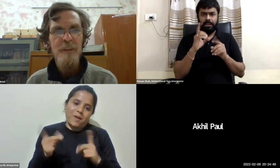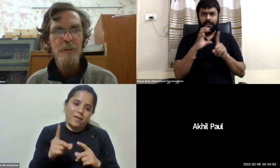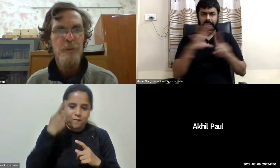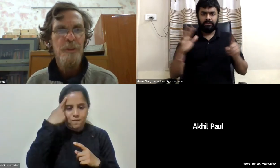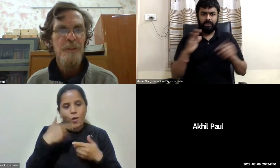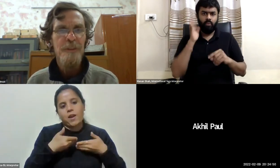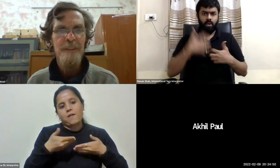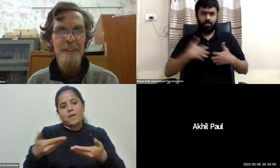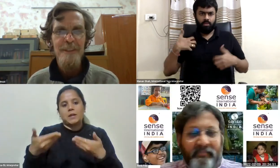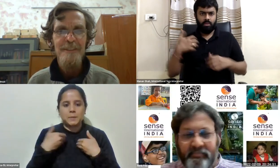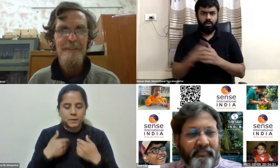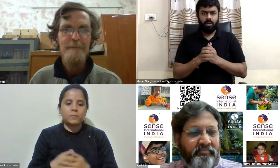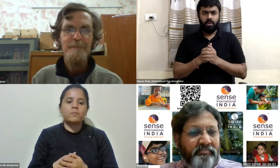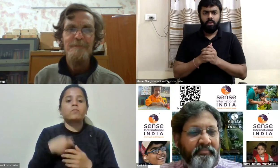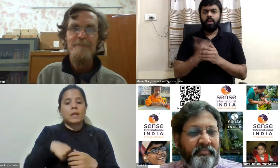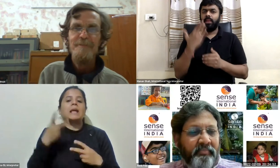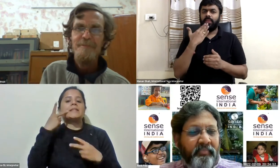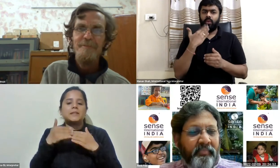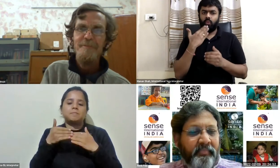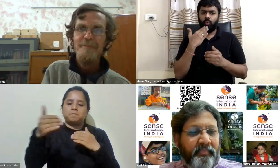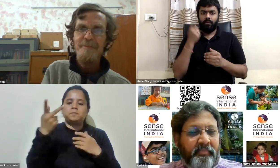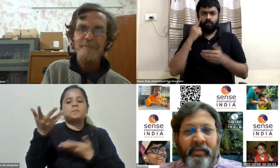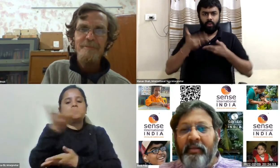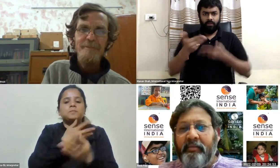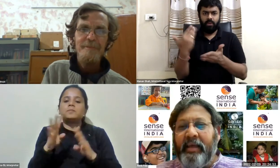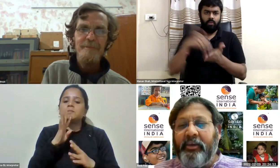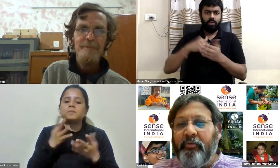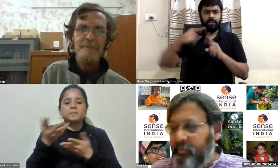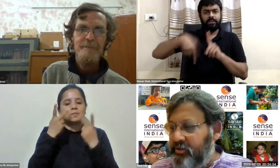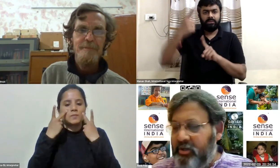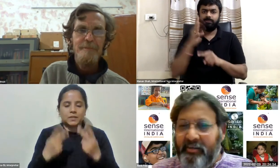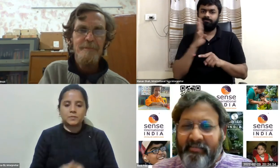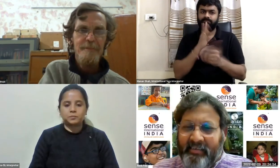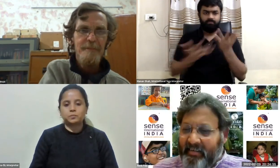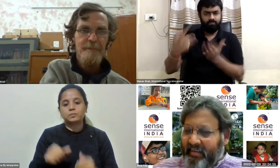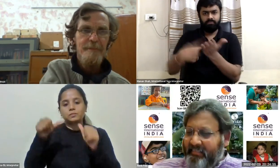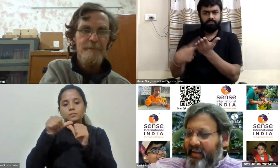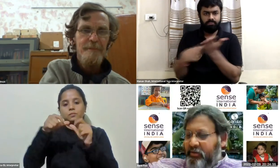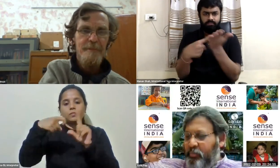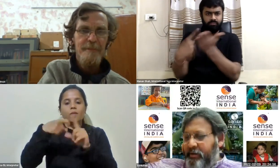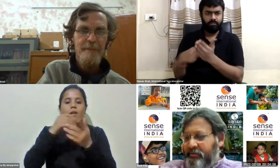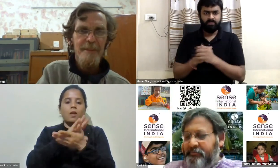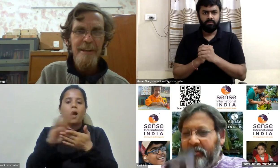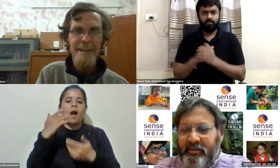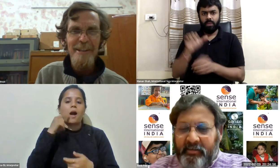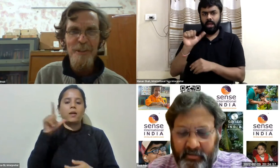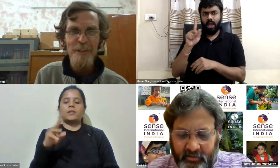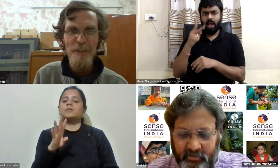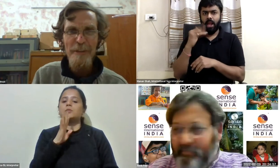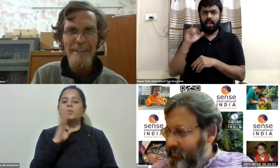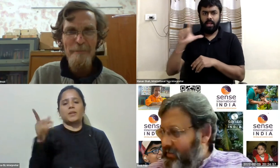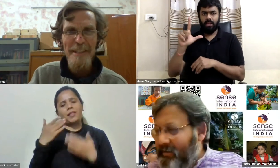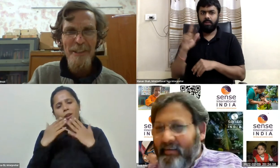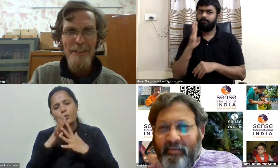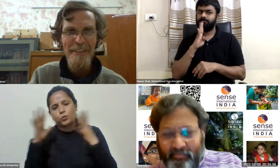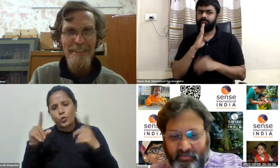and i look forward to the discussions thank you very much john thank you very much for i don't